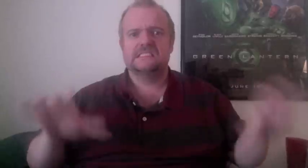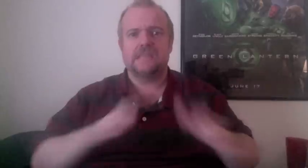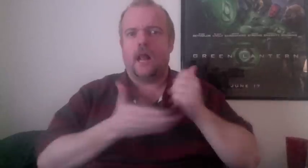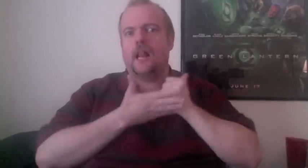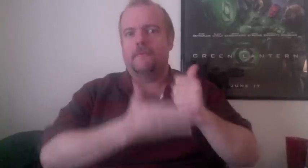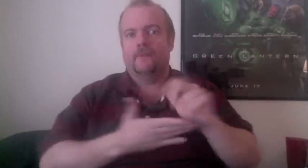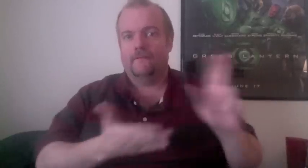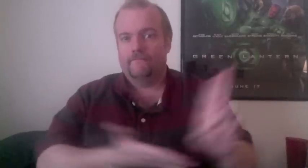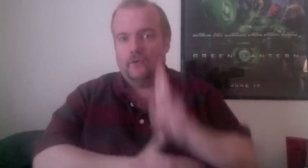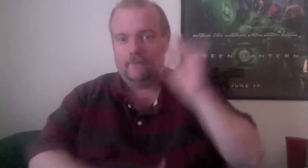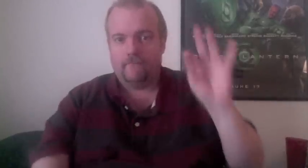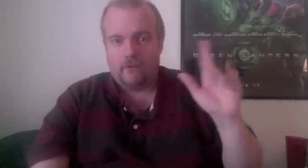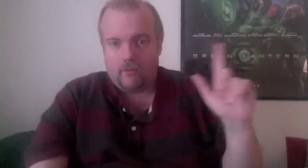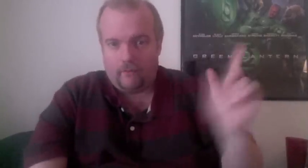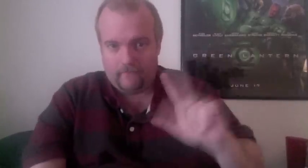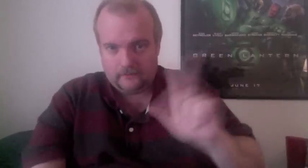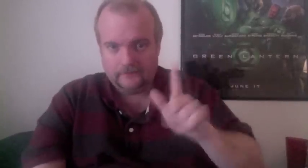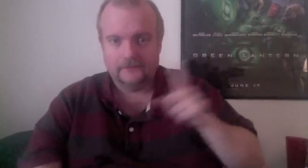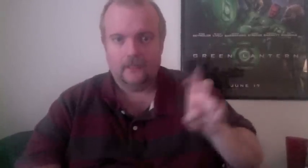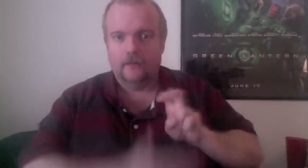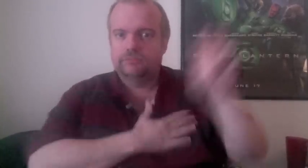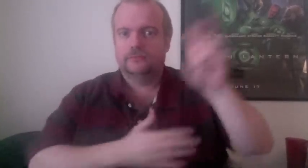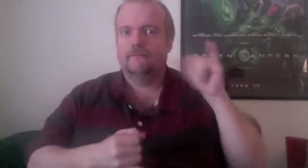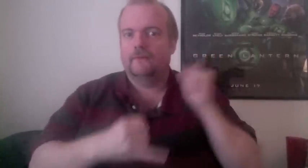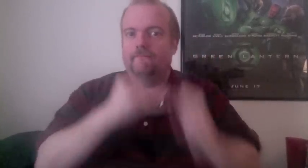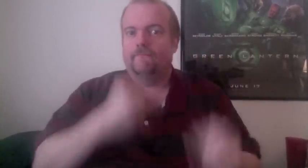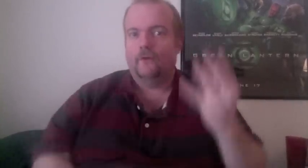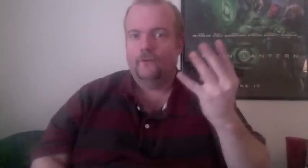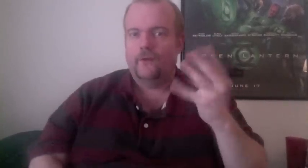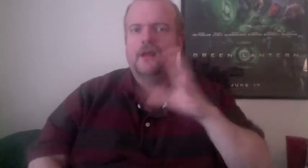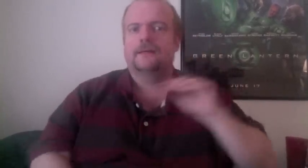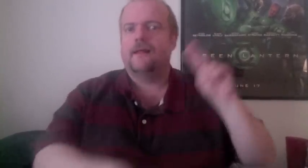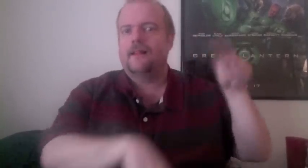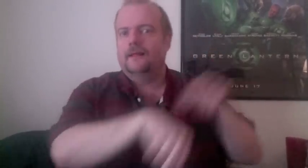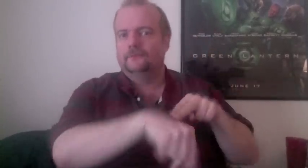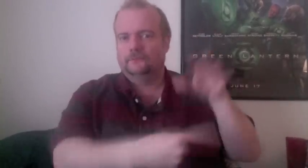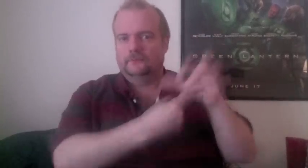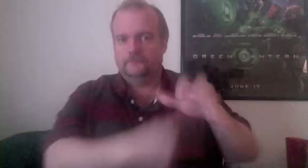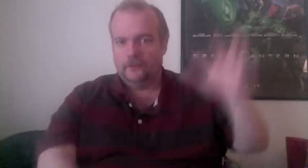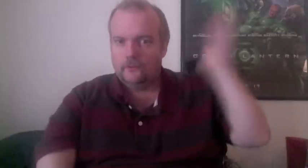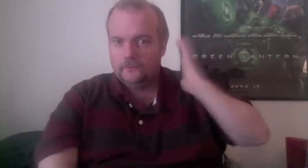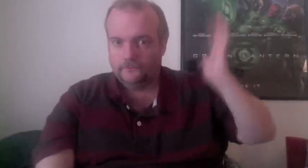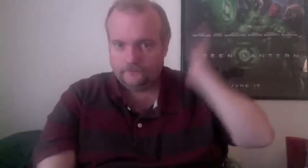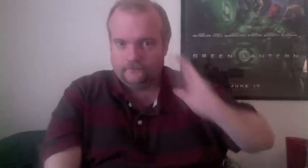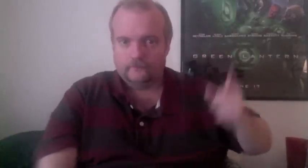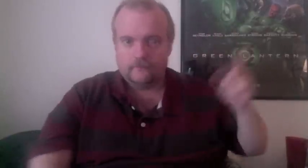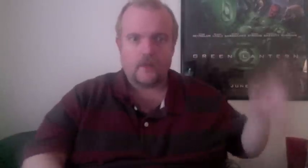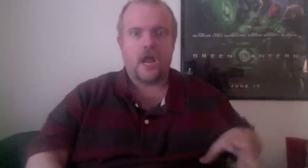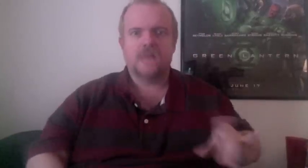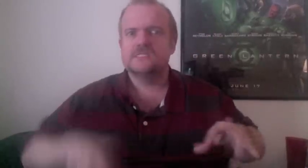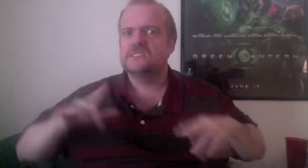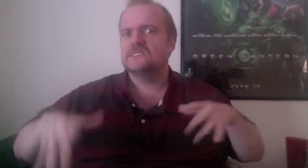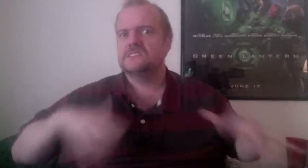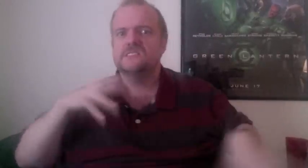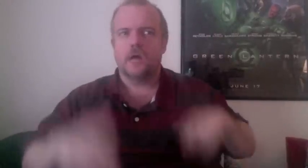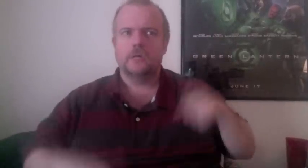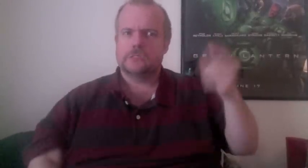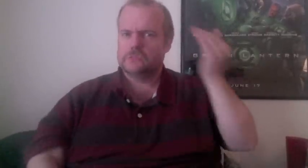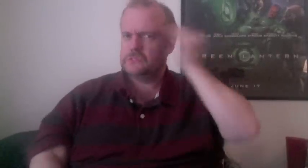is out, because we'll see shadow figures, we'll hear footsteps, whispering. There's a lot of things going on at this graveyard, and